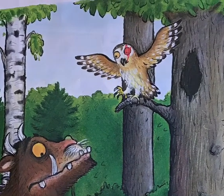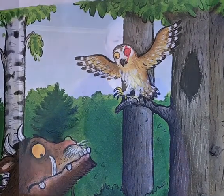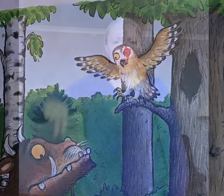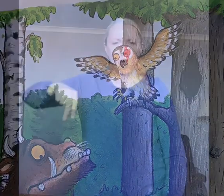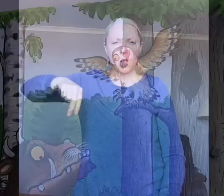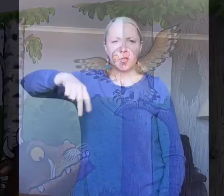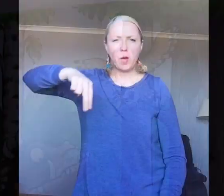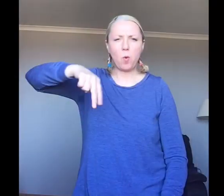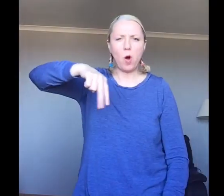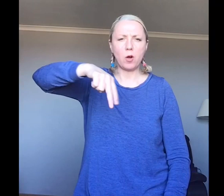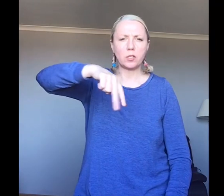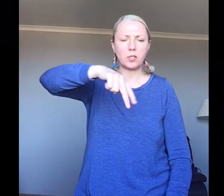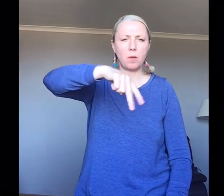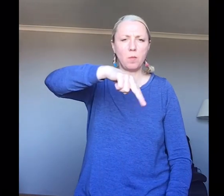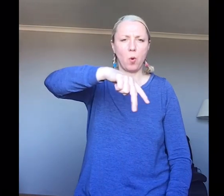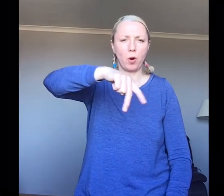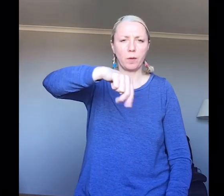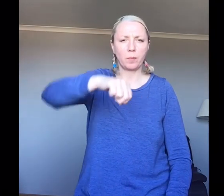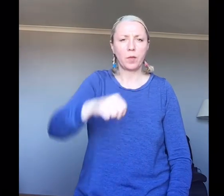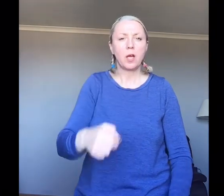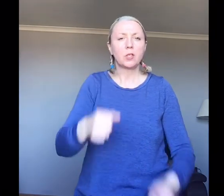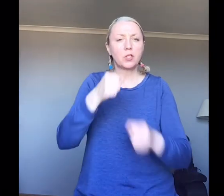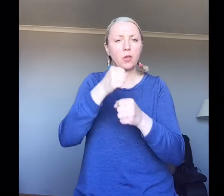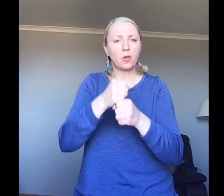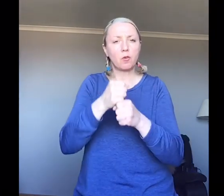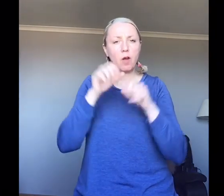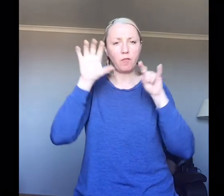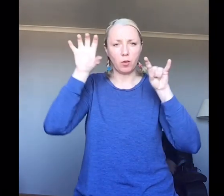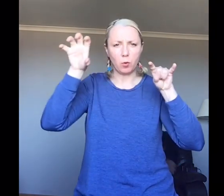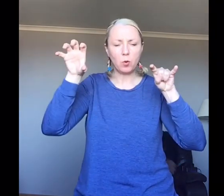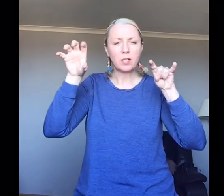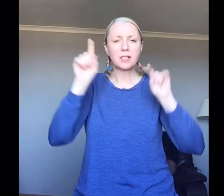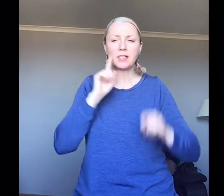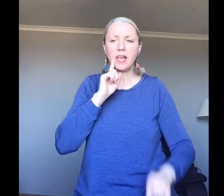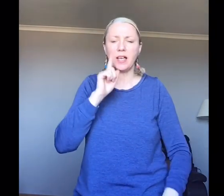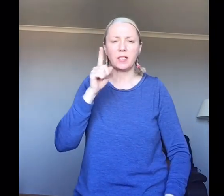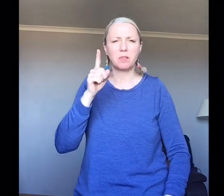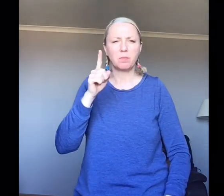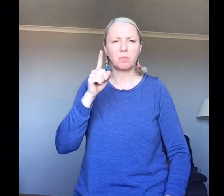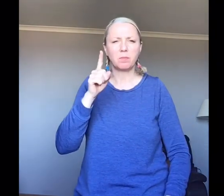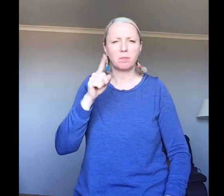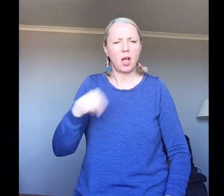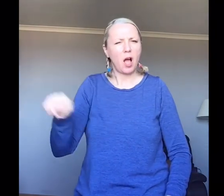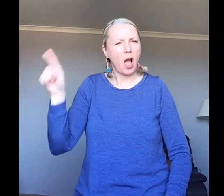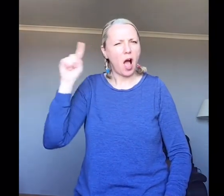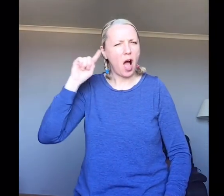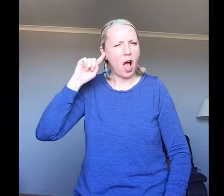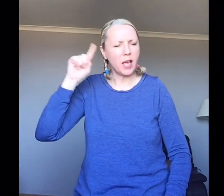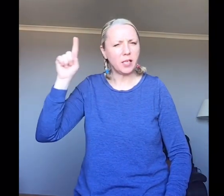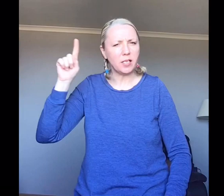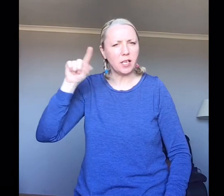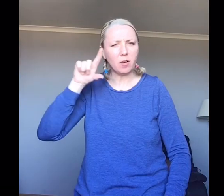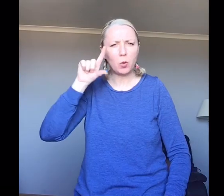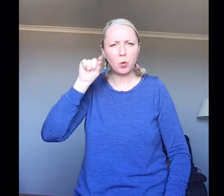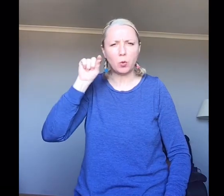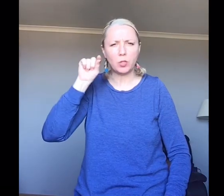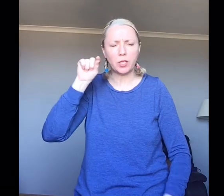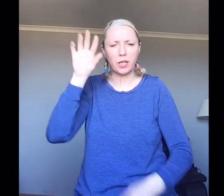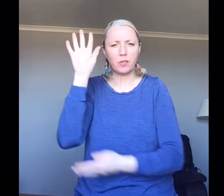They walked some more, till the Gruffalo said. I can hear a hoot in the